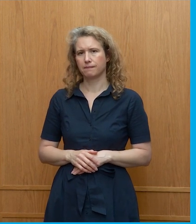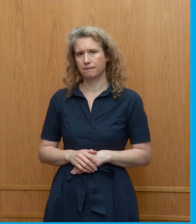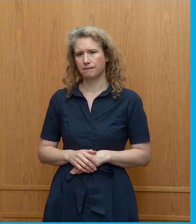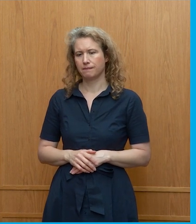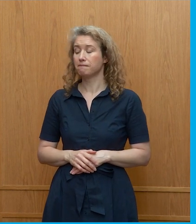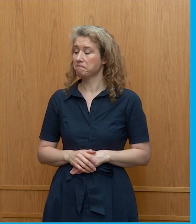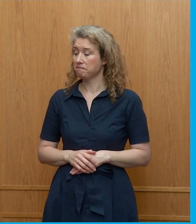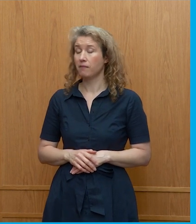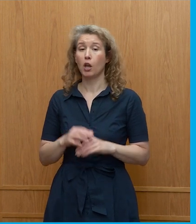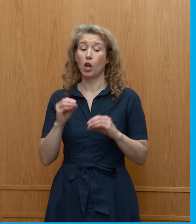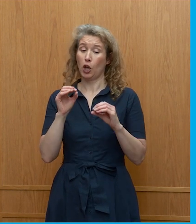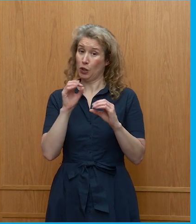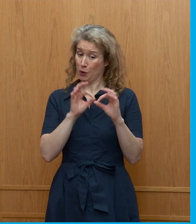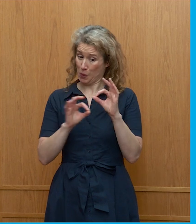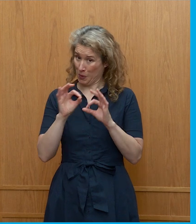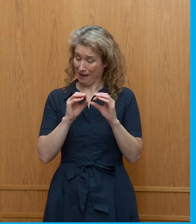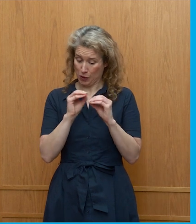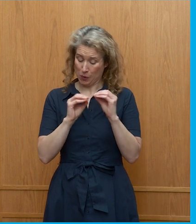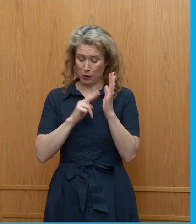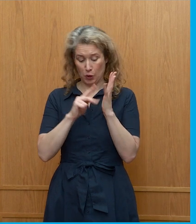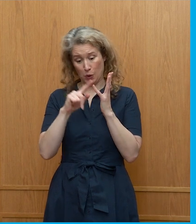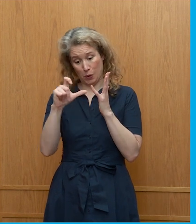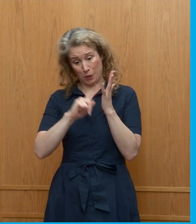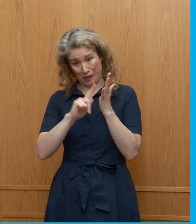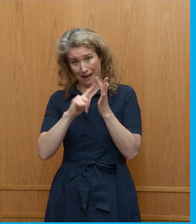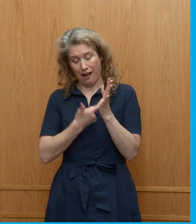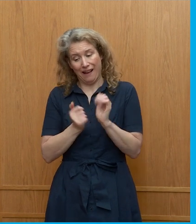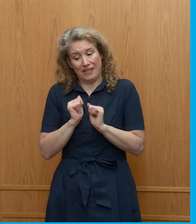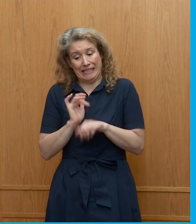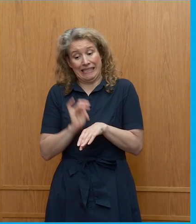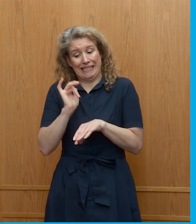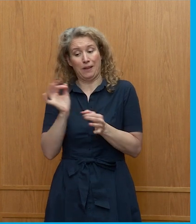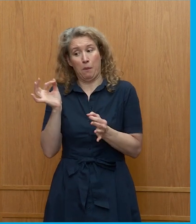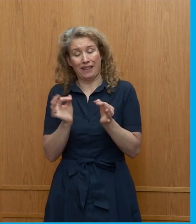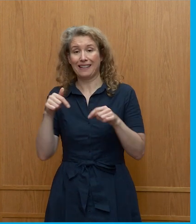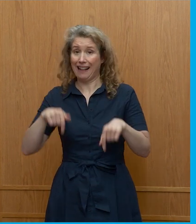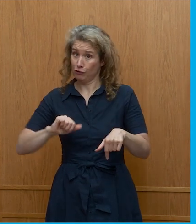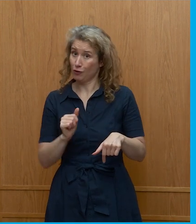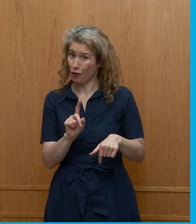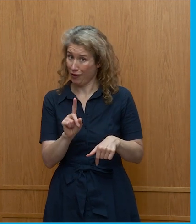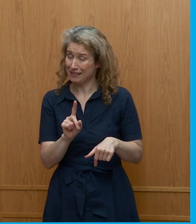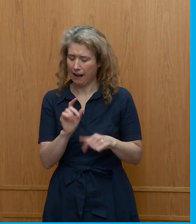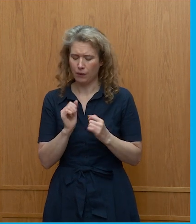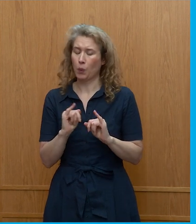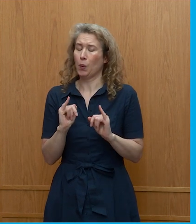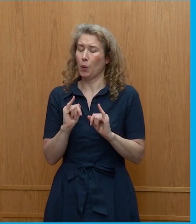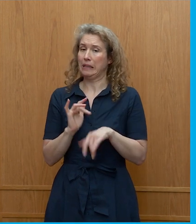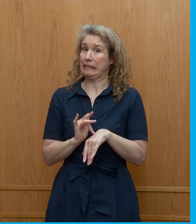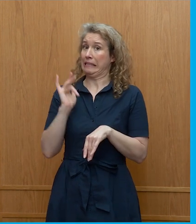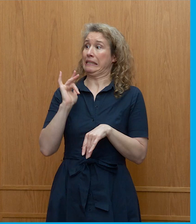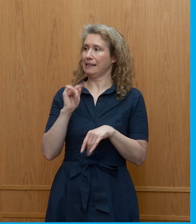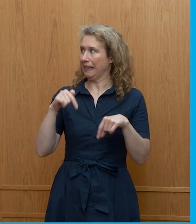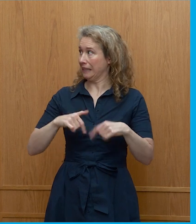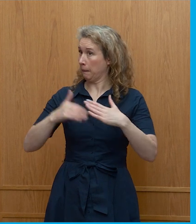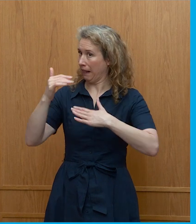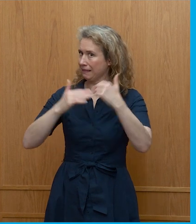Nuclear is a very significant political discussion here in Scotland in terms of in this